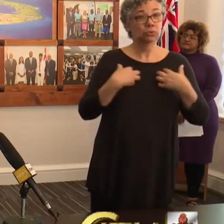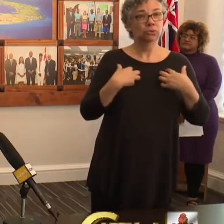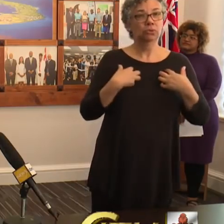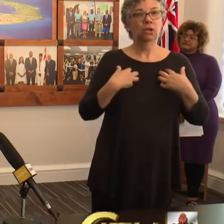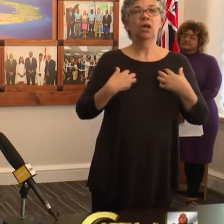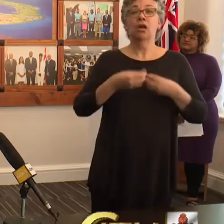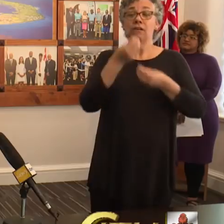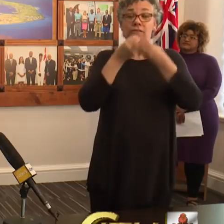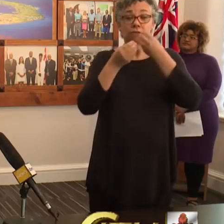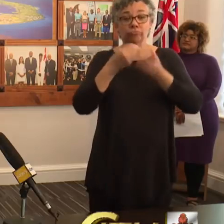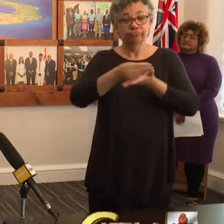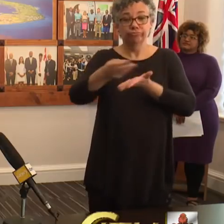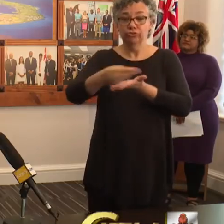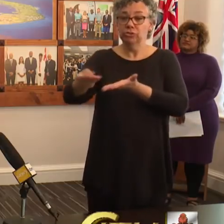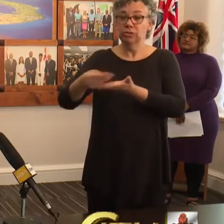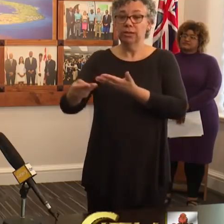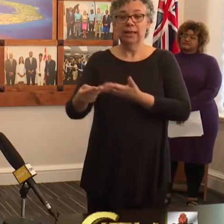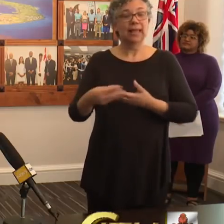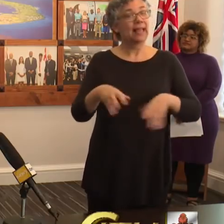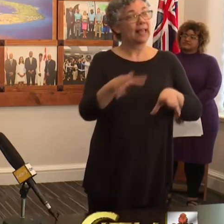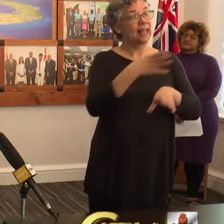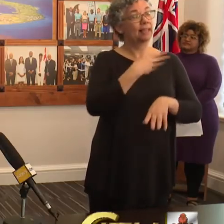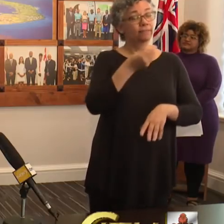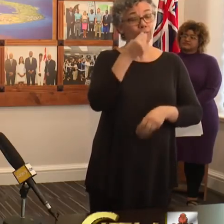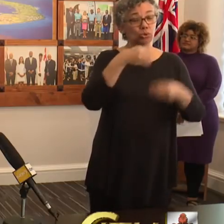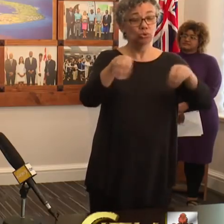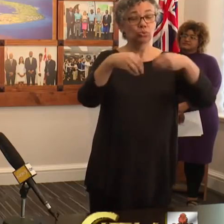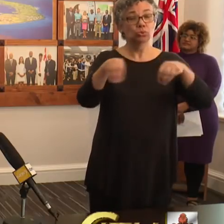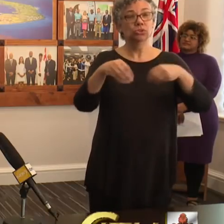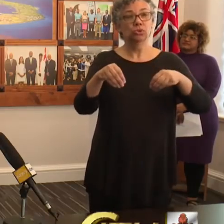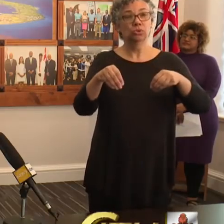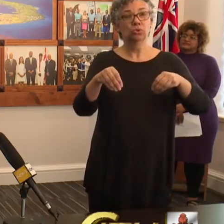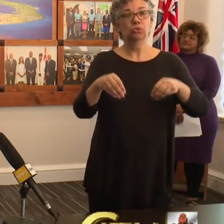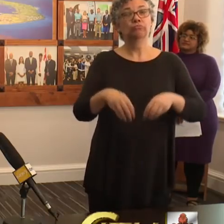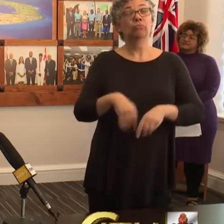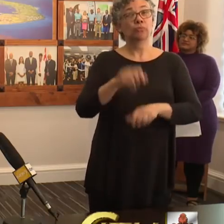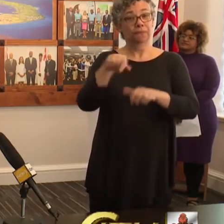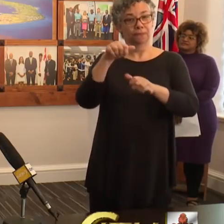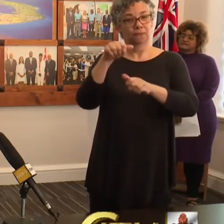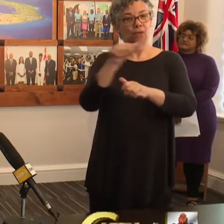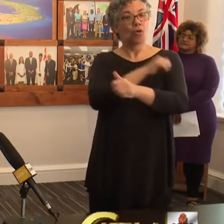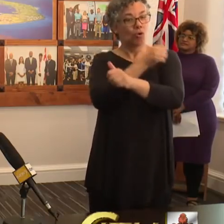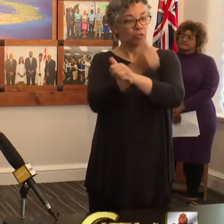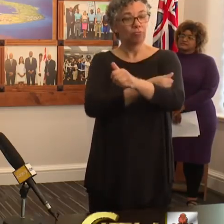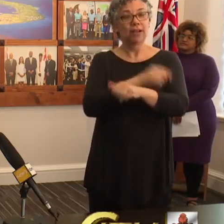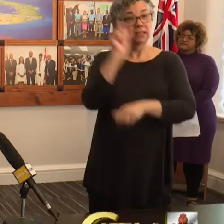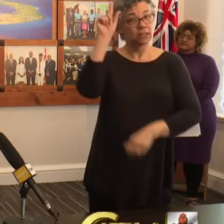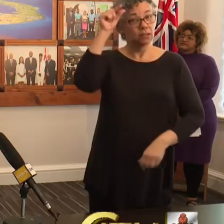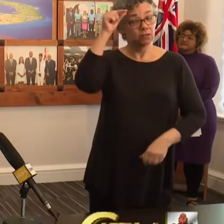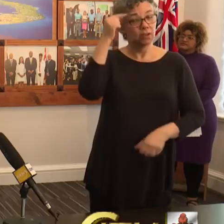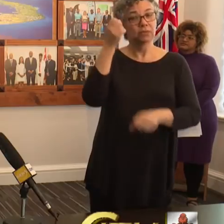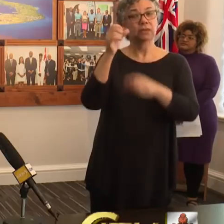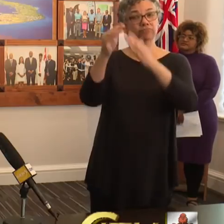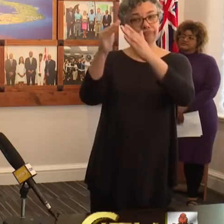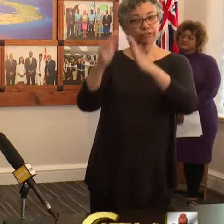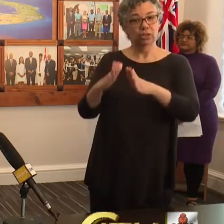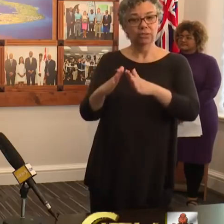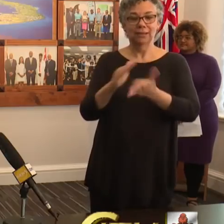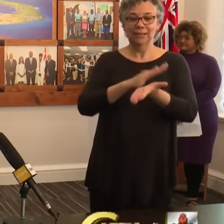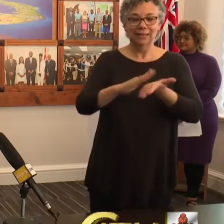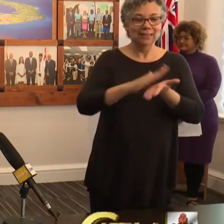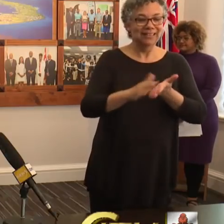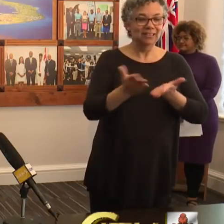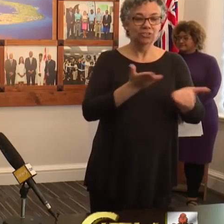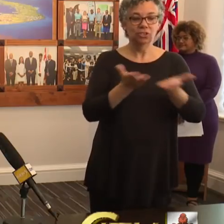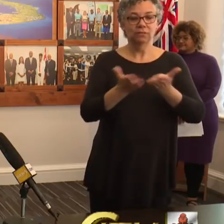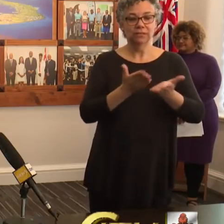distributors and supermarkets. Authorized government shelters, critical cleaning services and sanitation